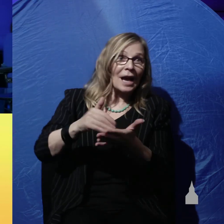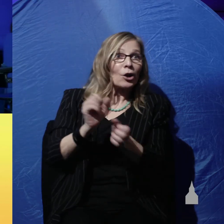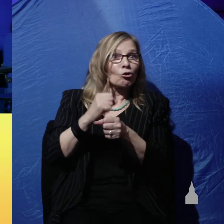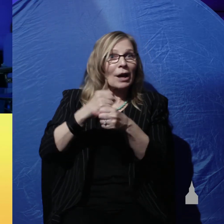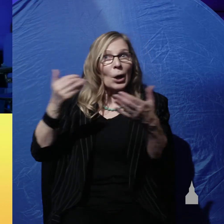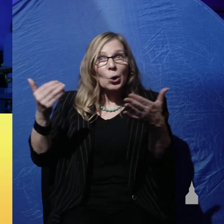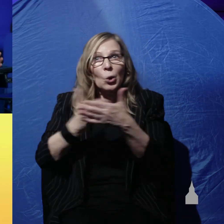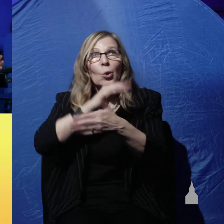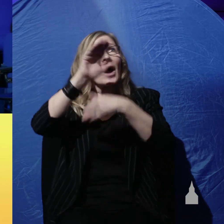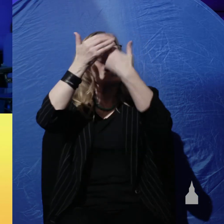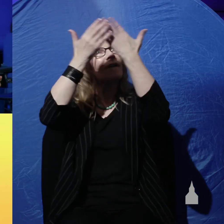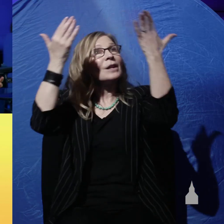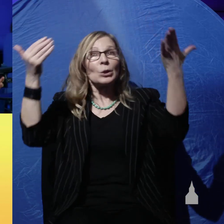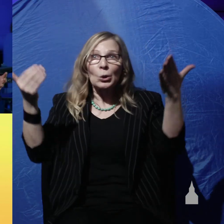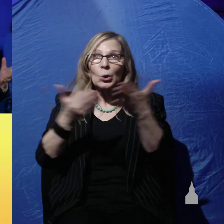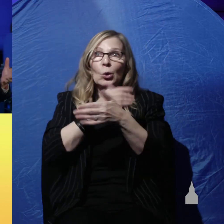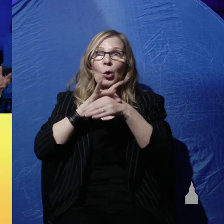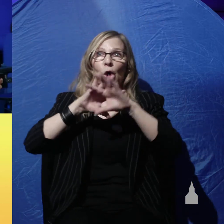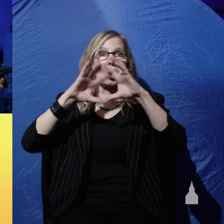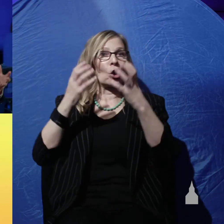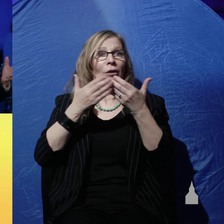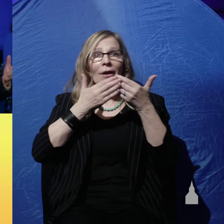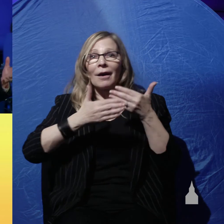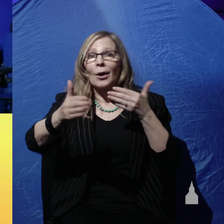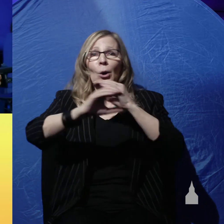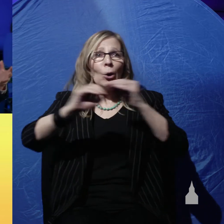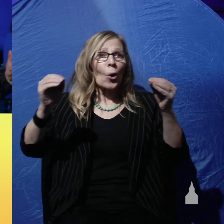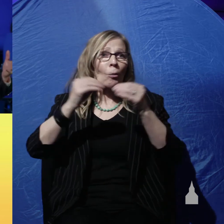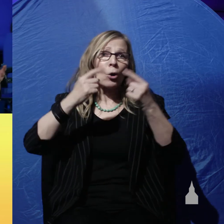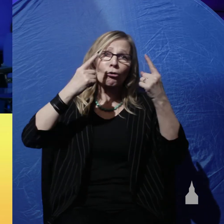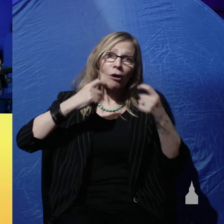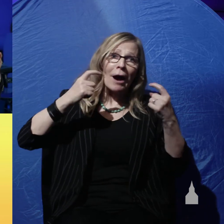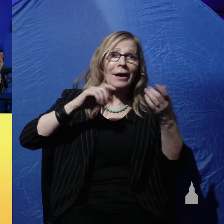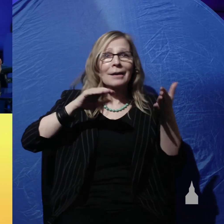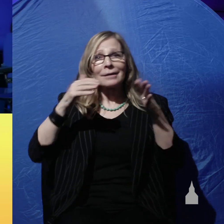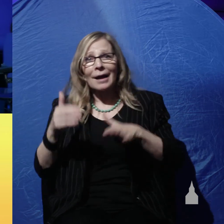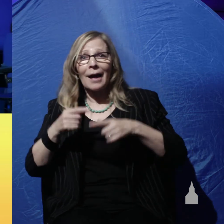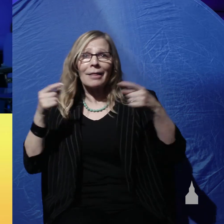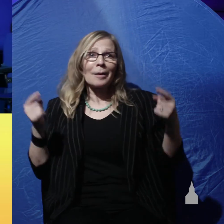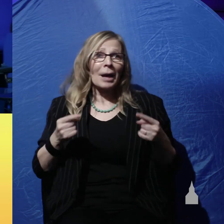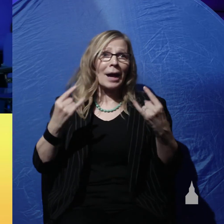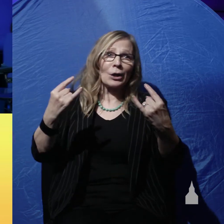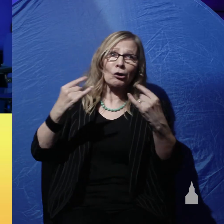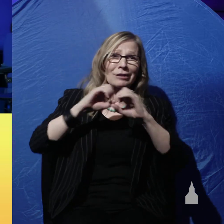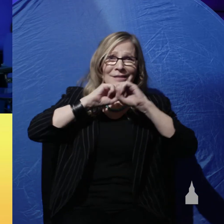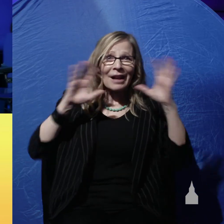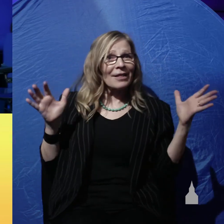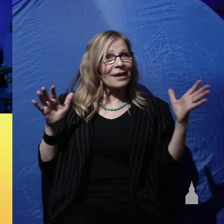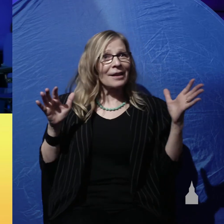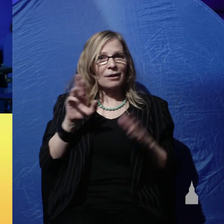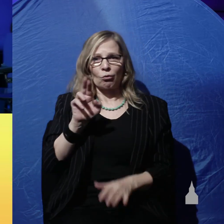earth where there will be no more death no more crying no more pain no more curse Revelation 22